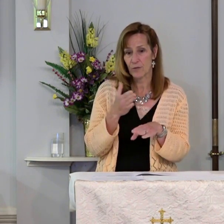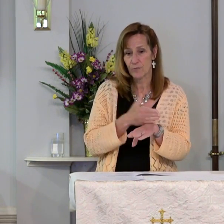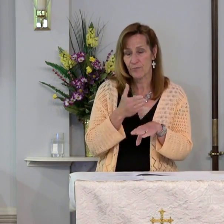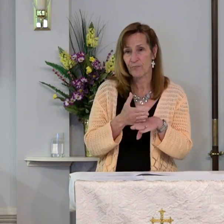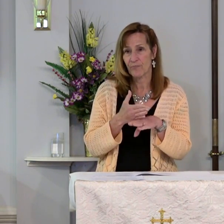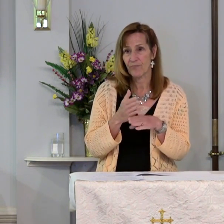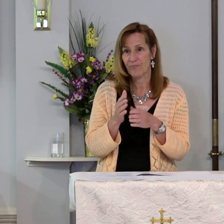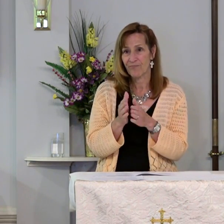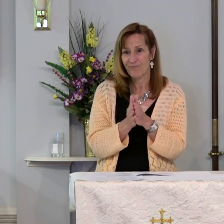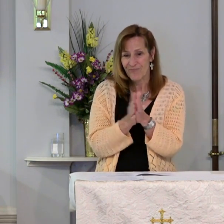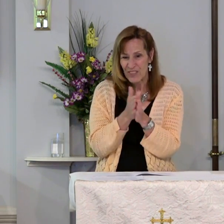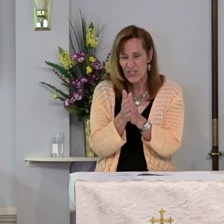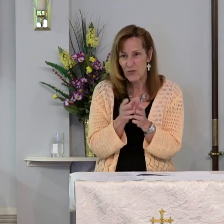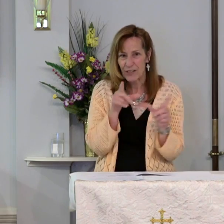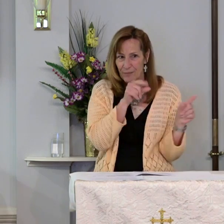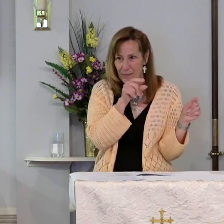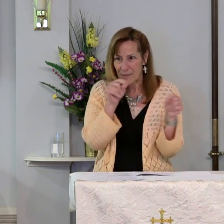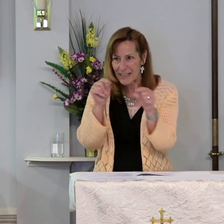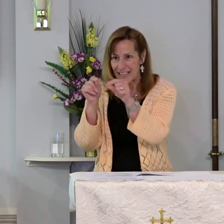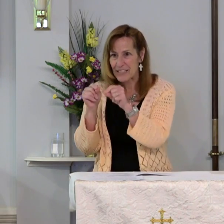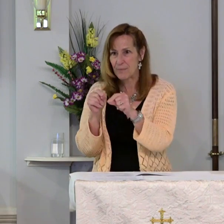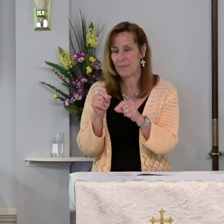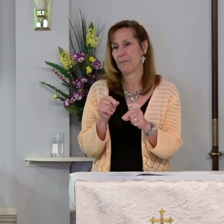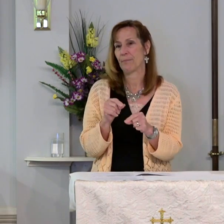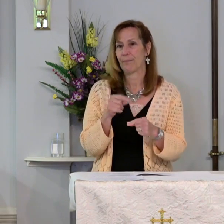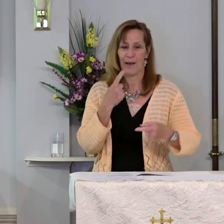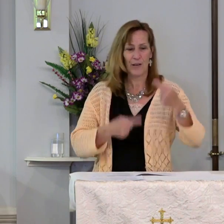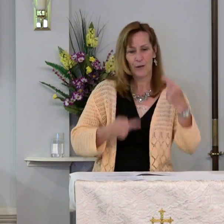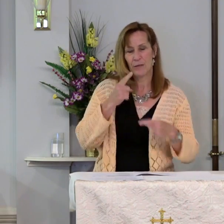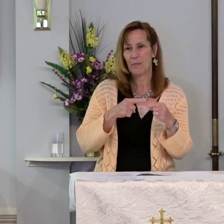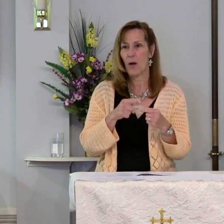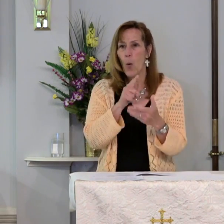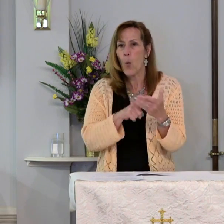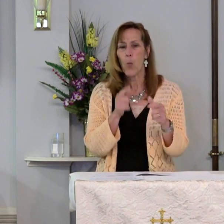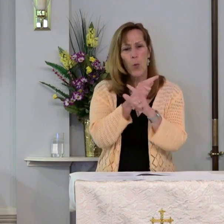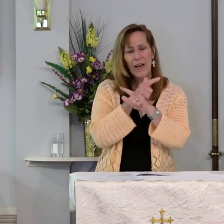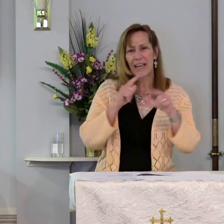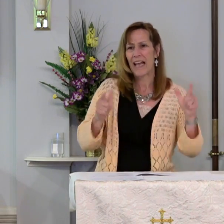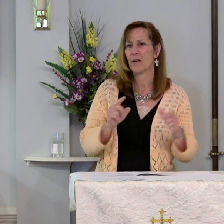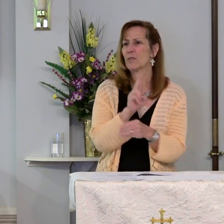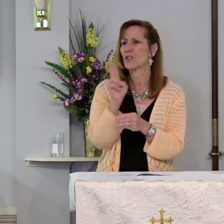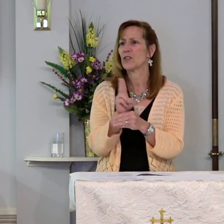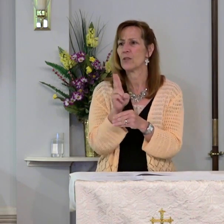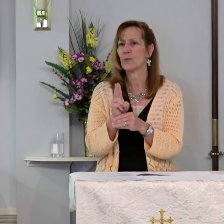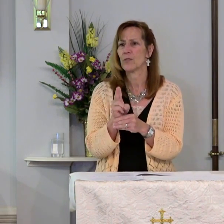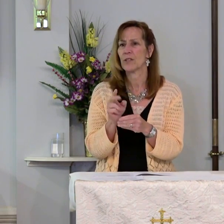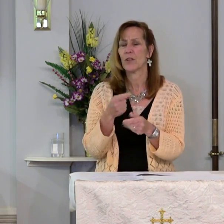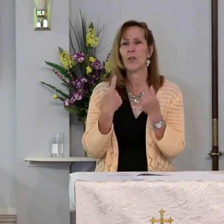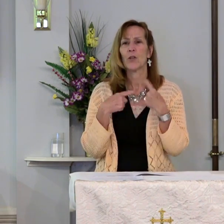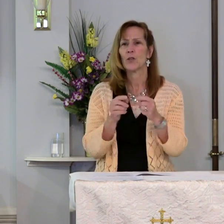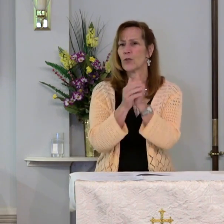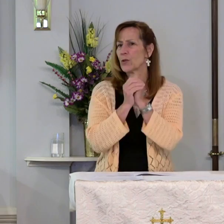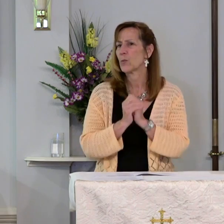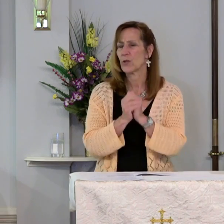destructive gossip, and squabbles over what language to be used in worship,